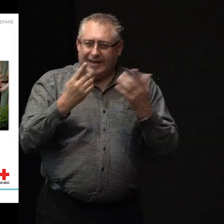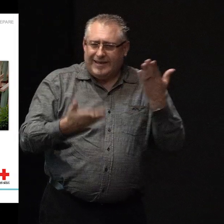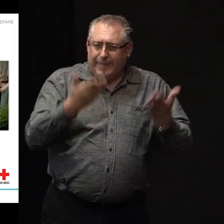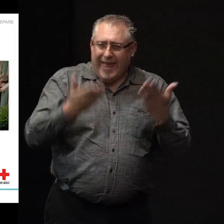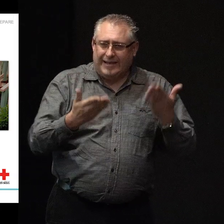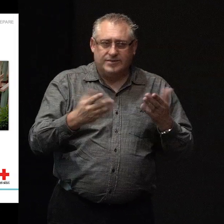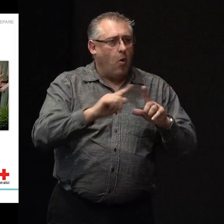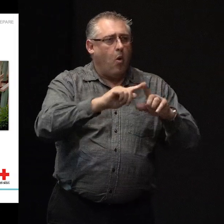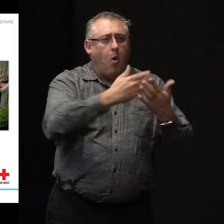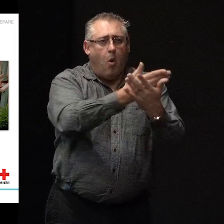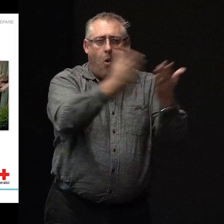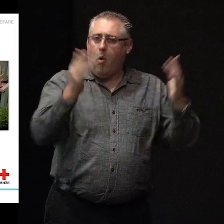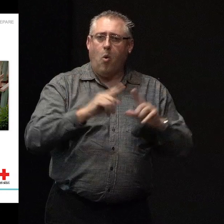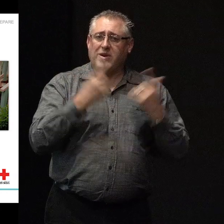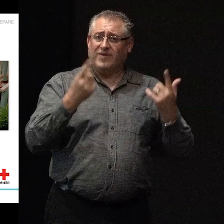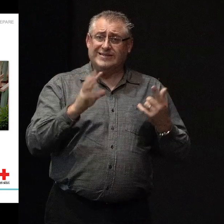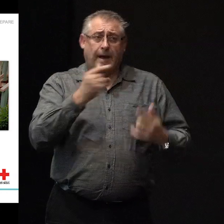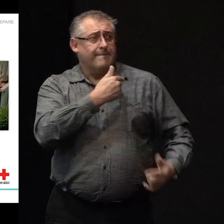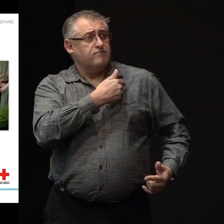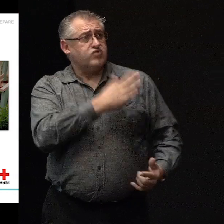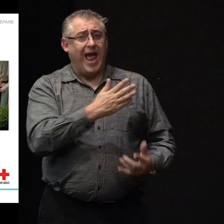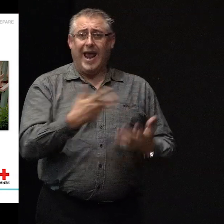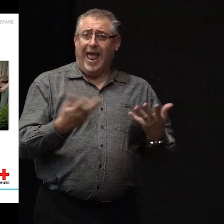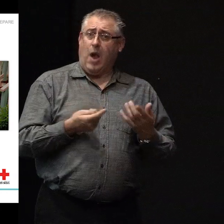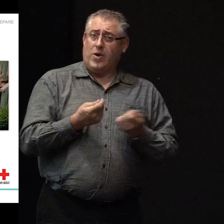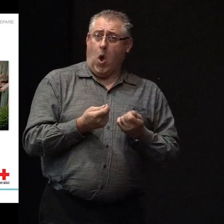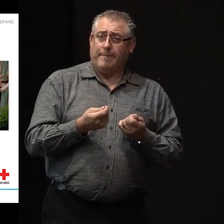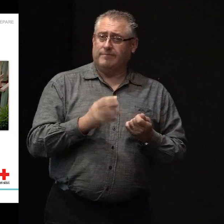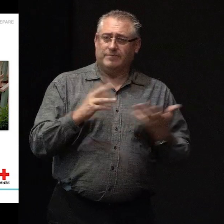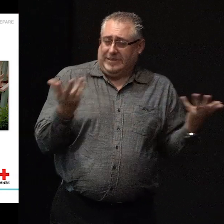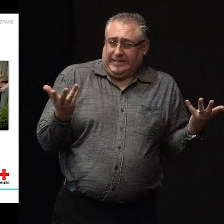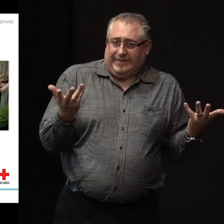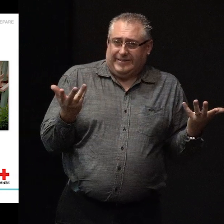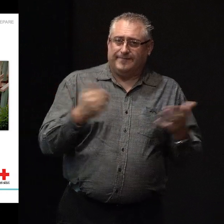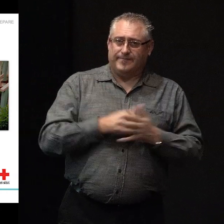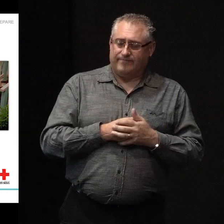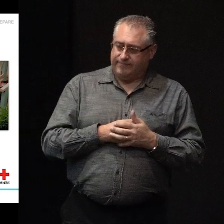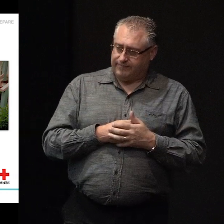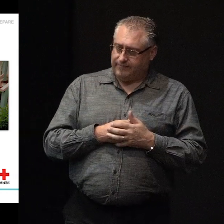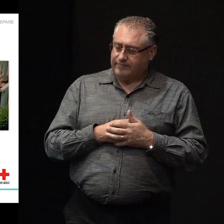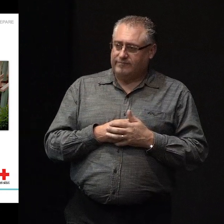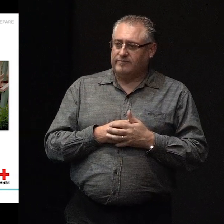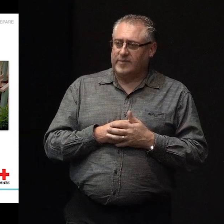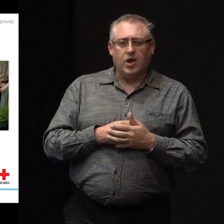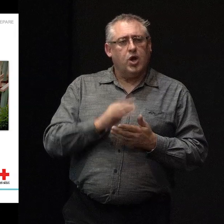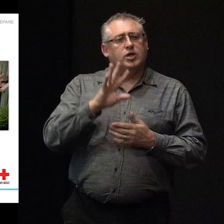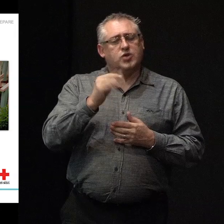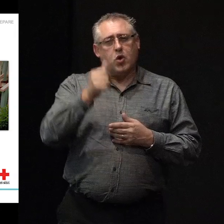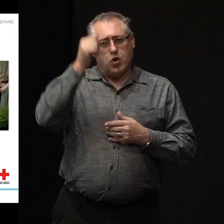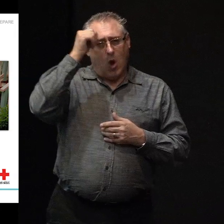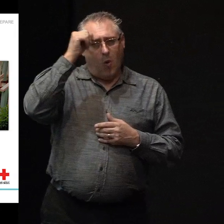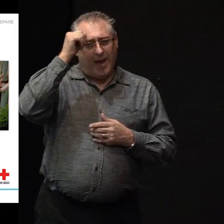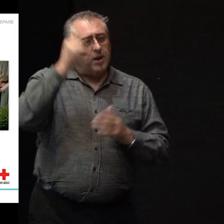where we just feel really proud of how we've coped is one of the things that people talked about to us in the research. So, knowing that a